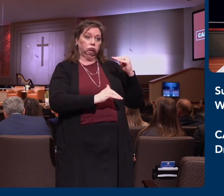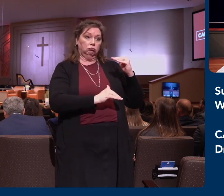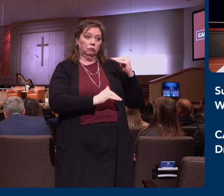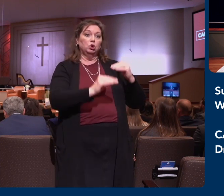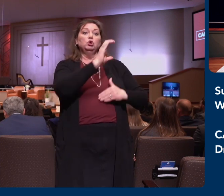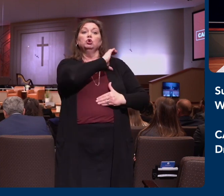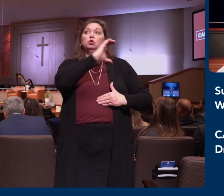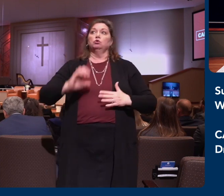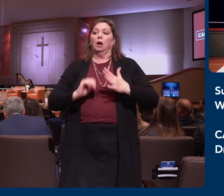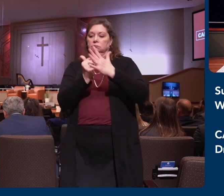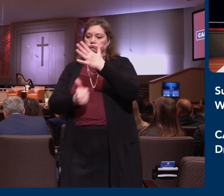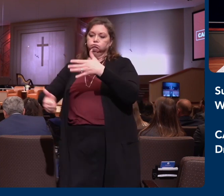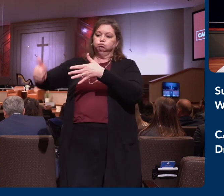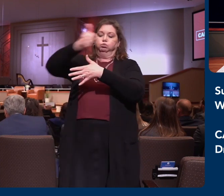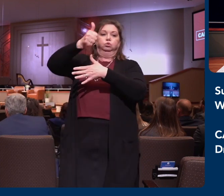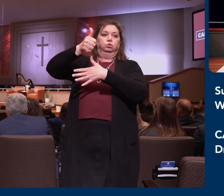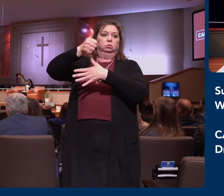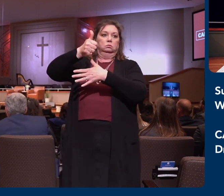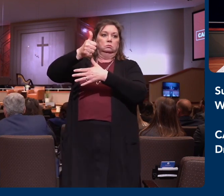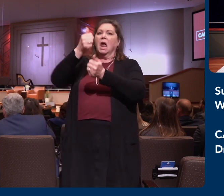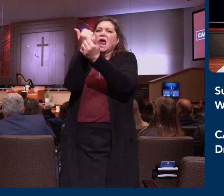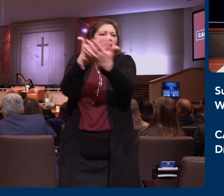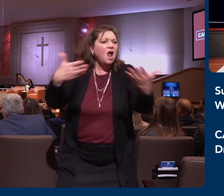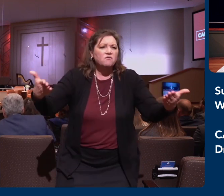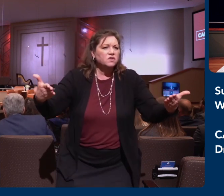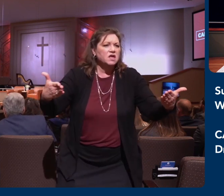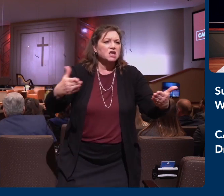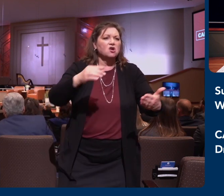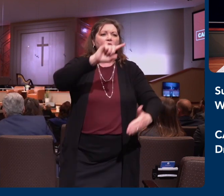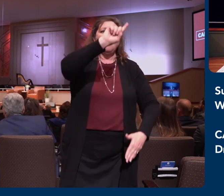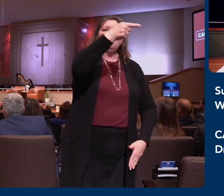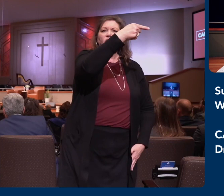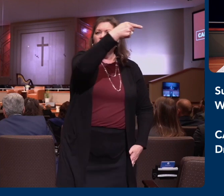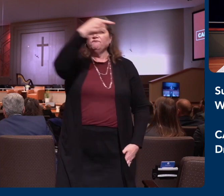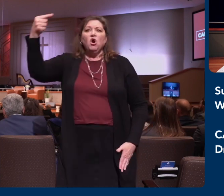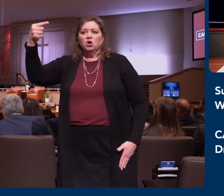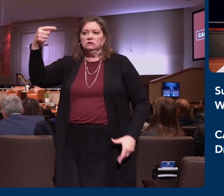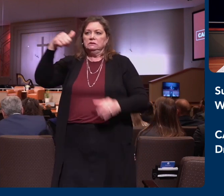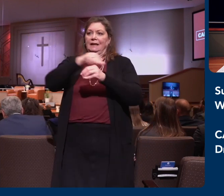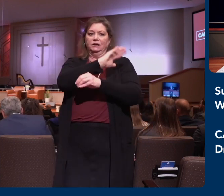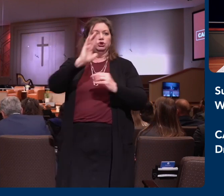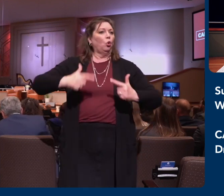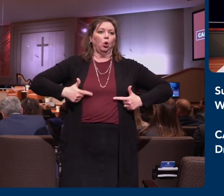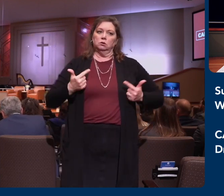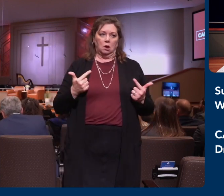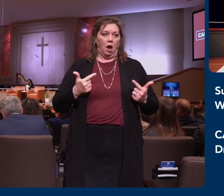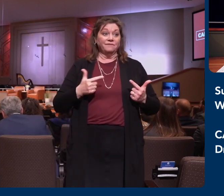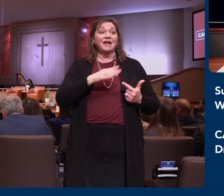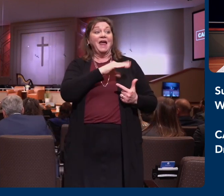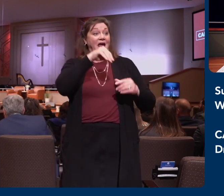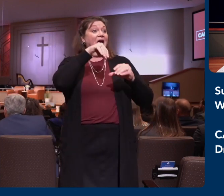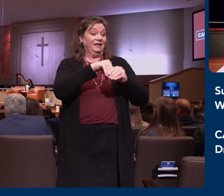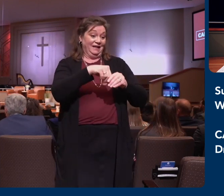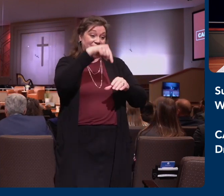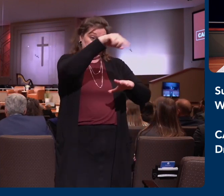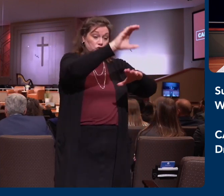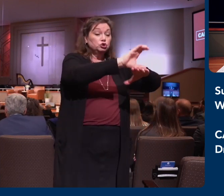preeminence. He's to have first place in your life personally and in the ministry that God calls you to.